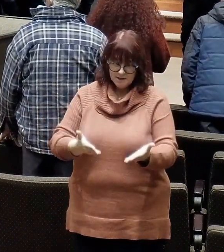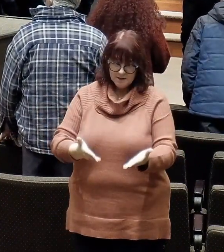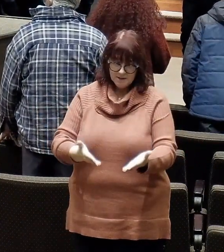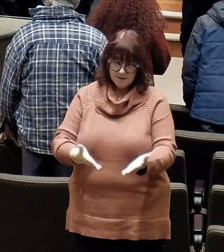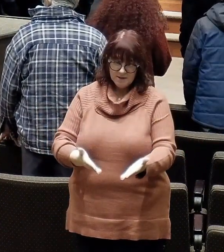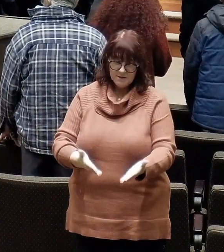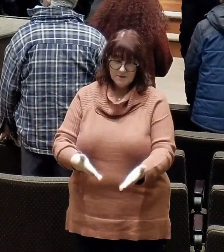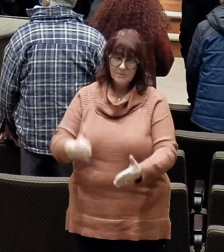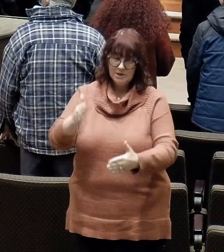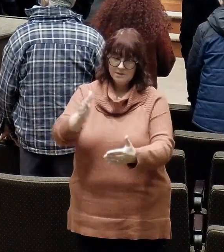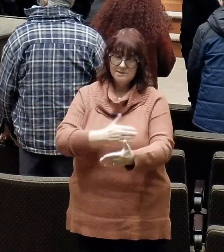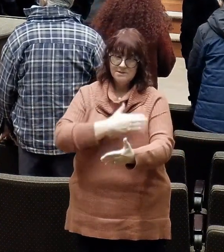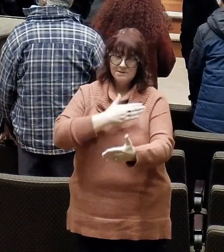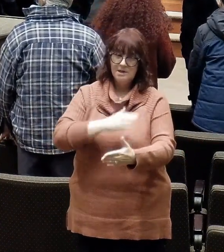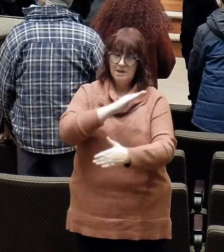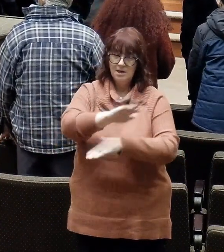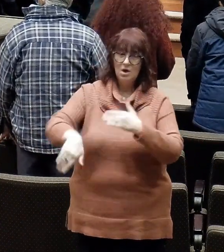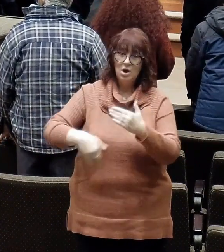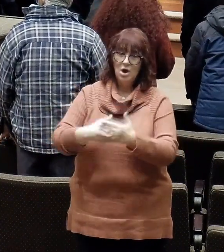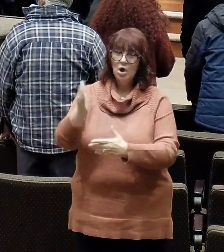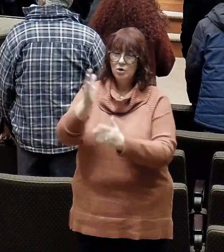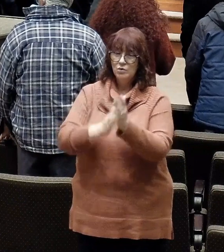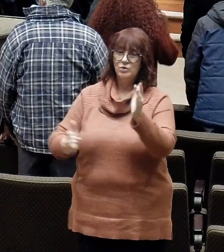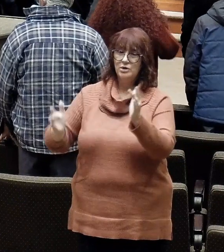ye wise and above,